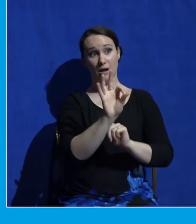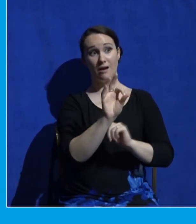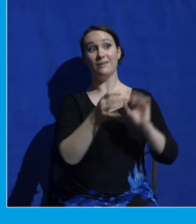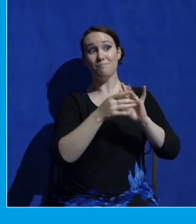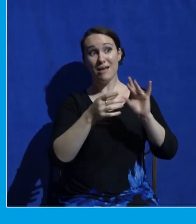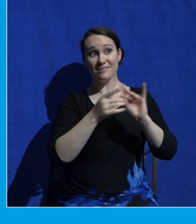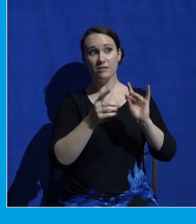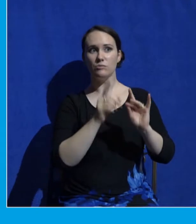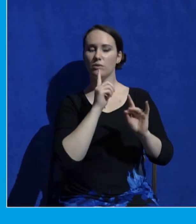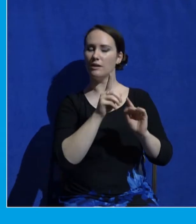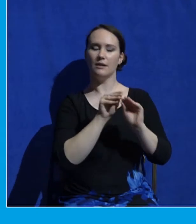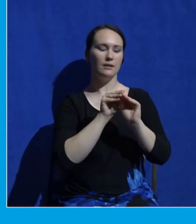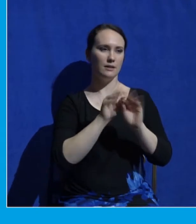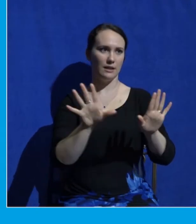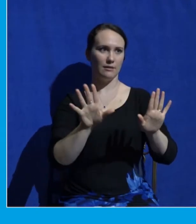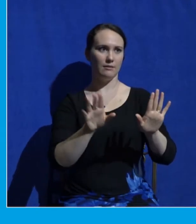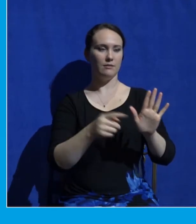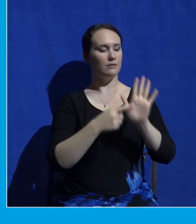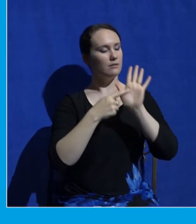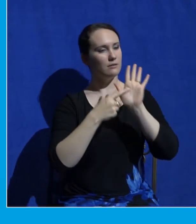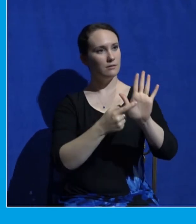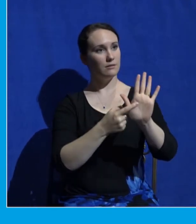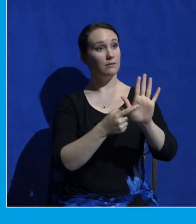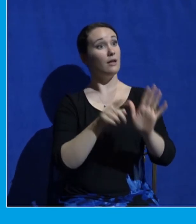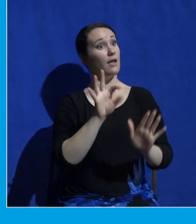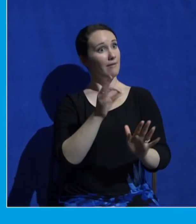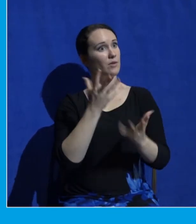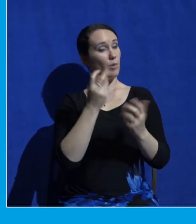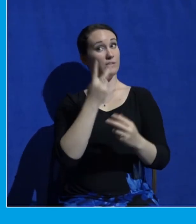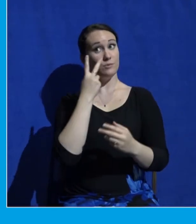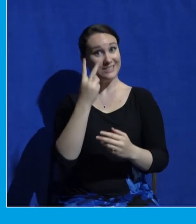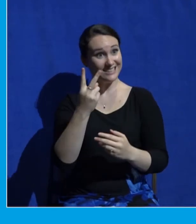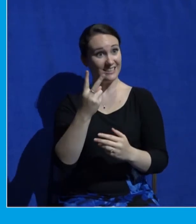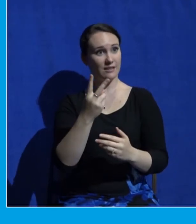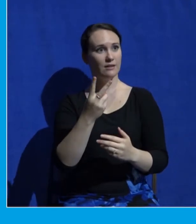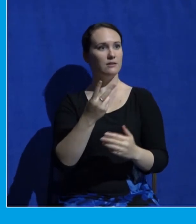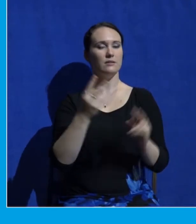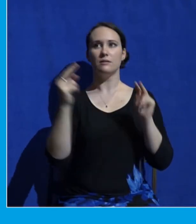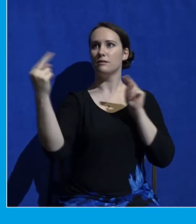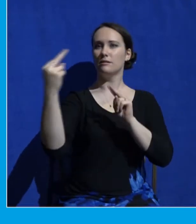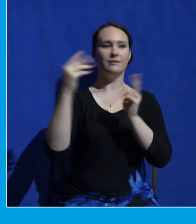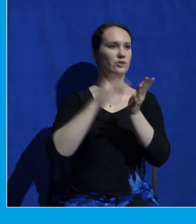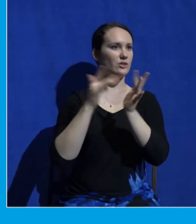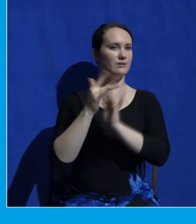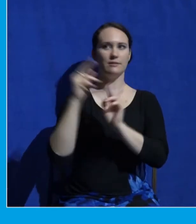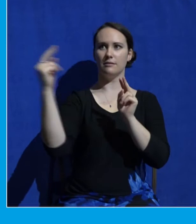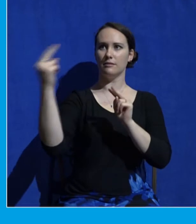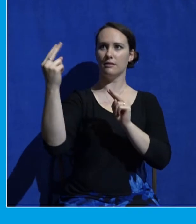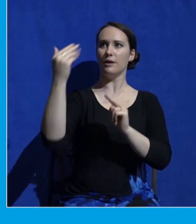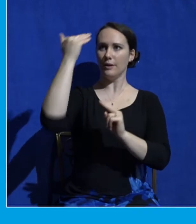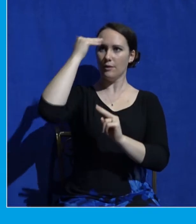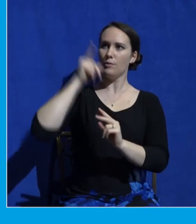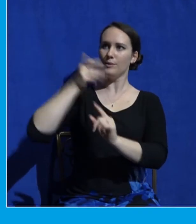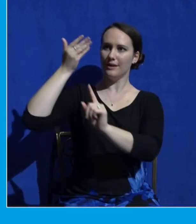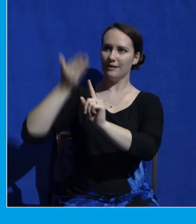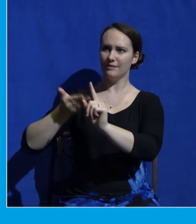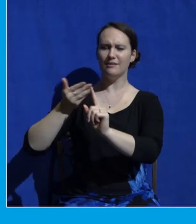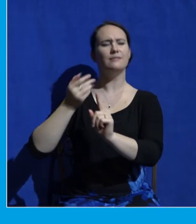eyes and see. Jesus is not merely a religious teacher. He is not merely a prophet like Moses or Elijah.